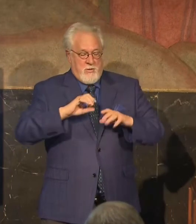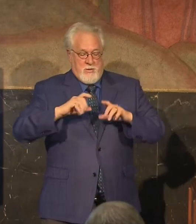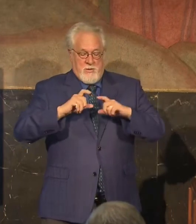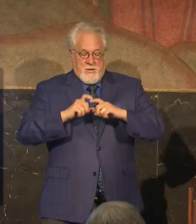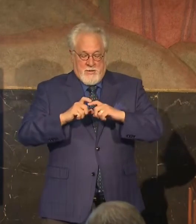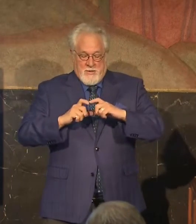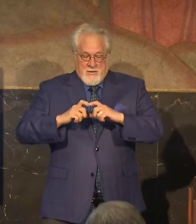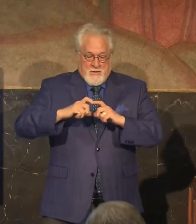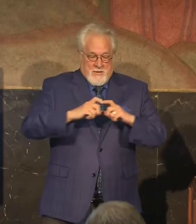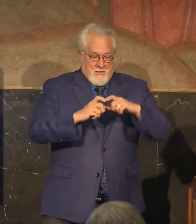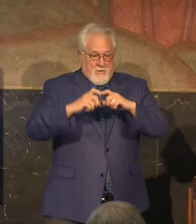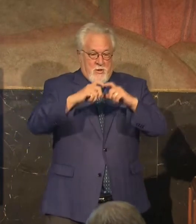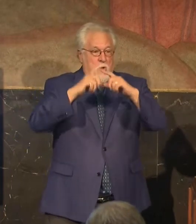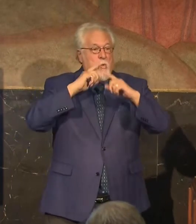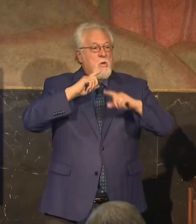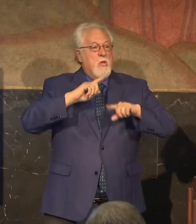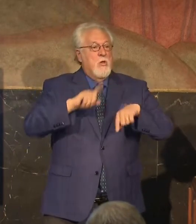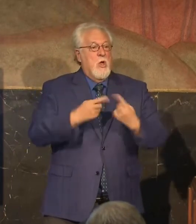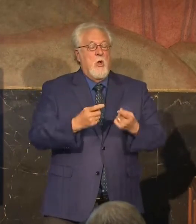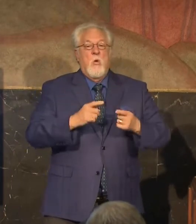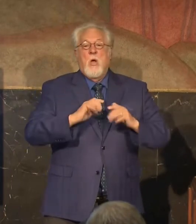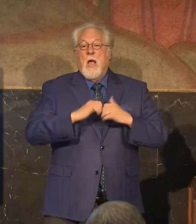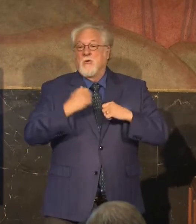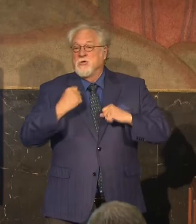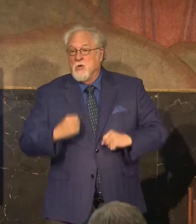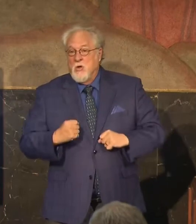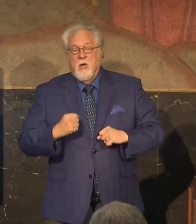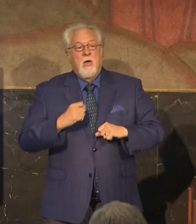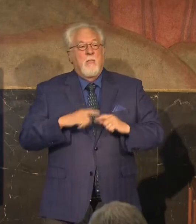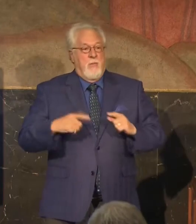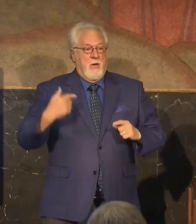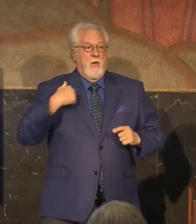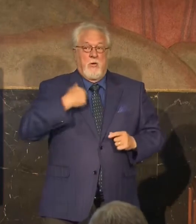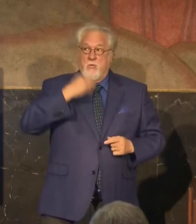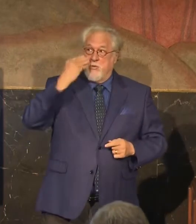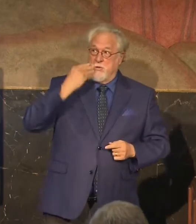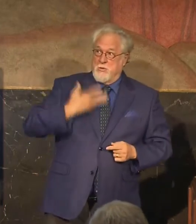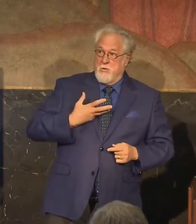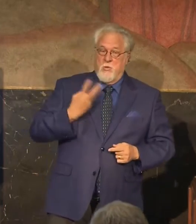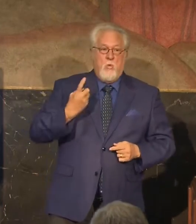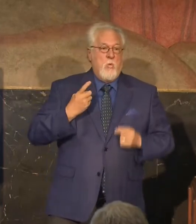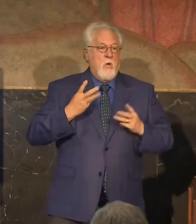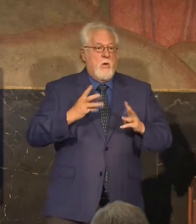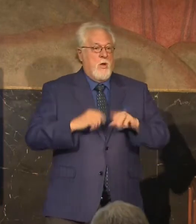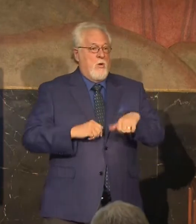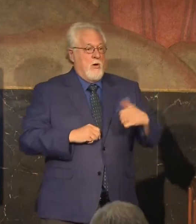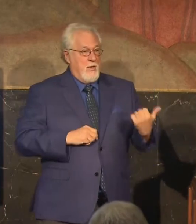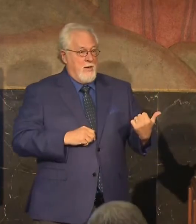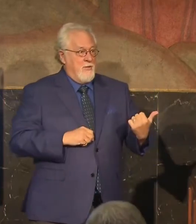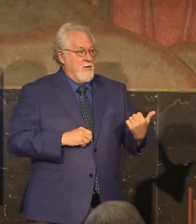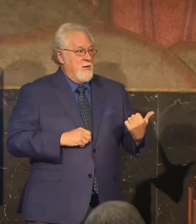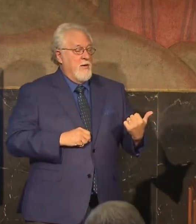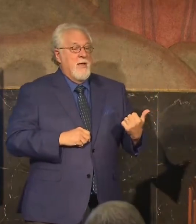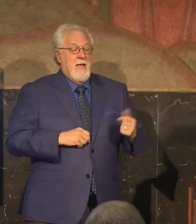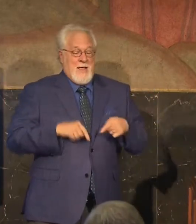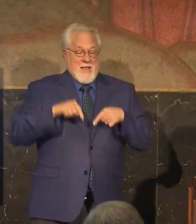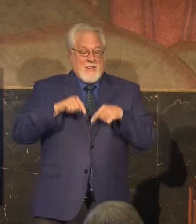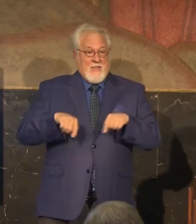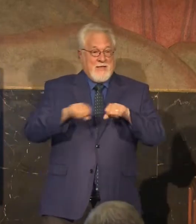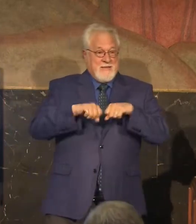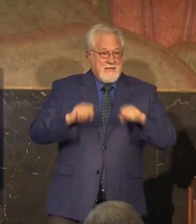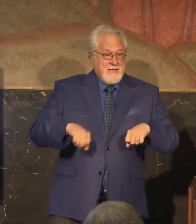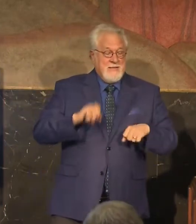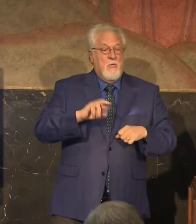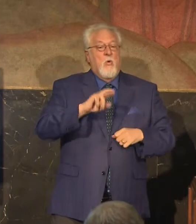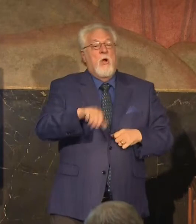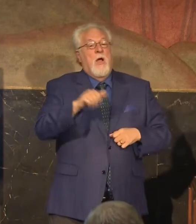up, how strong it will be, but we are told that one way or another, because whether it's this system or other weather